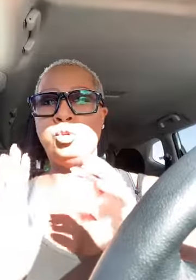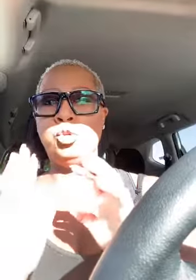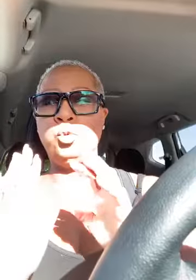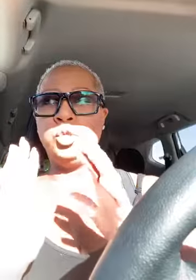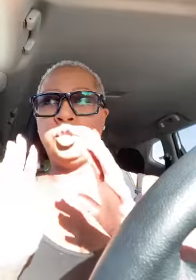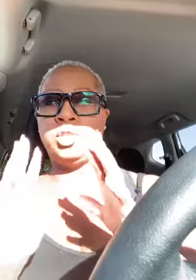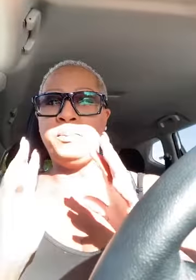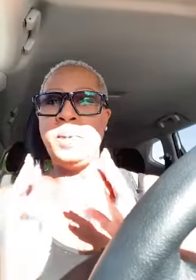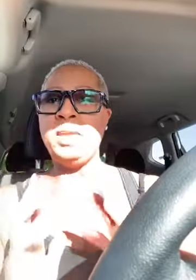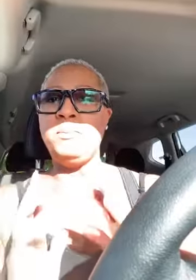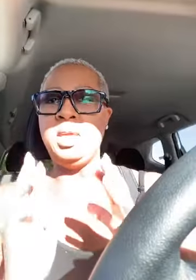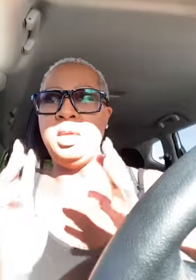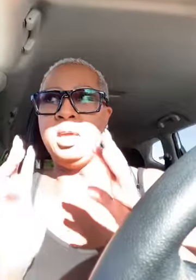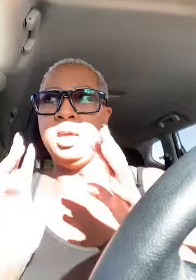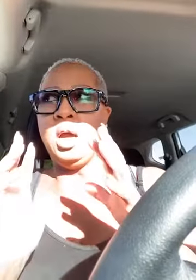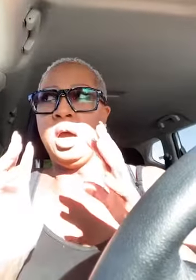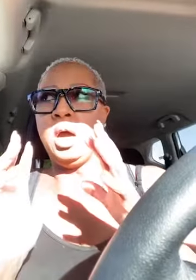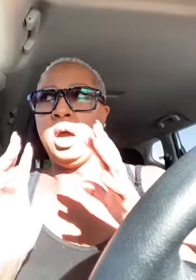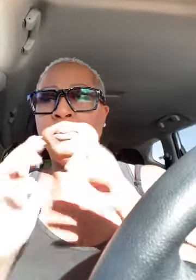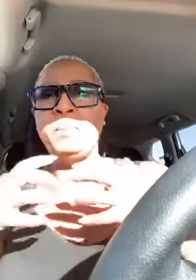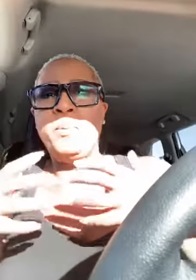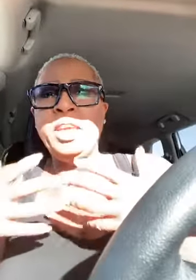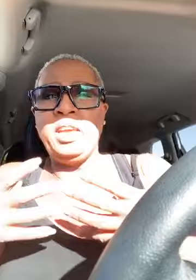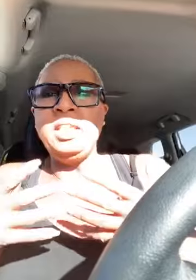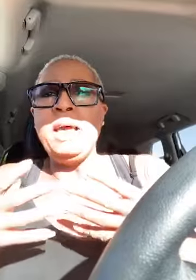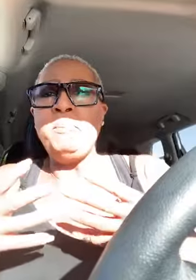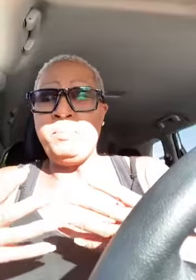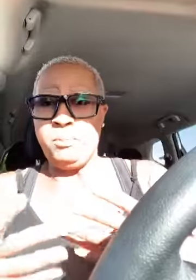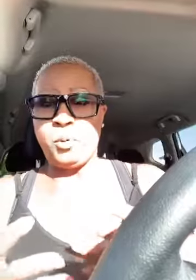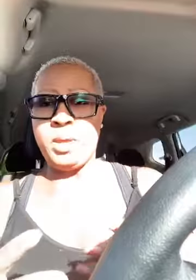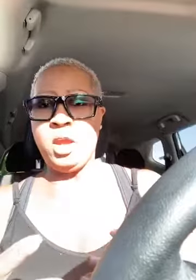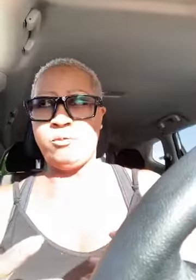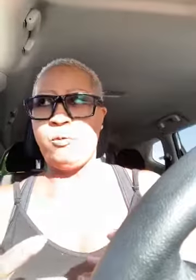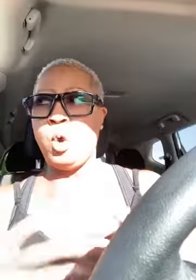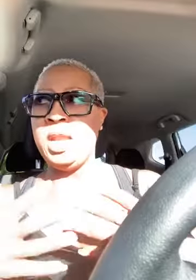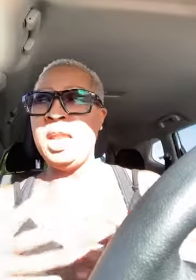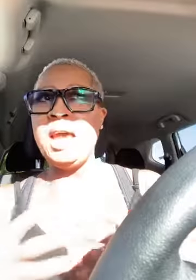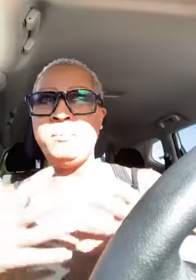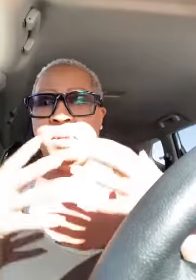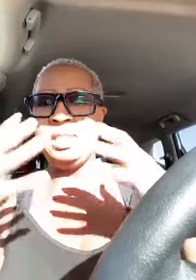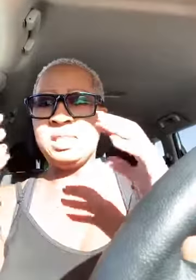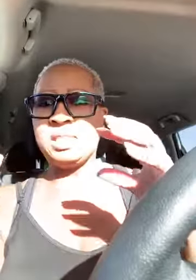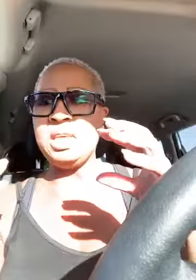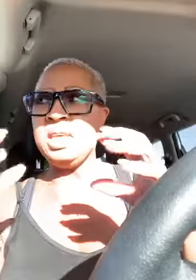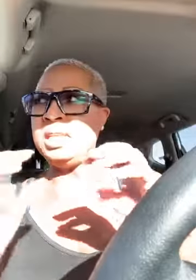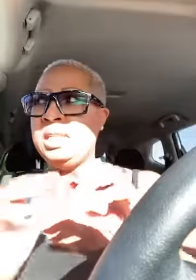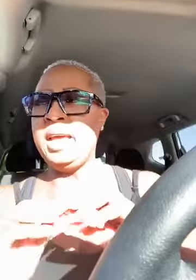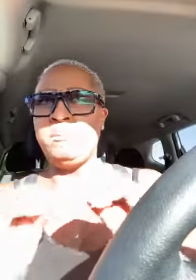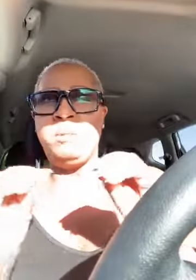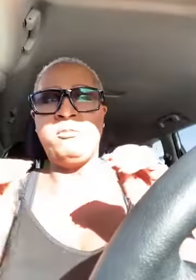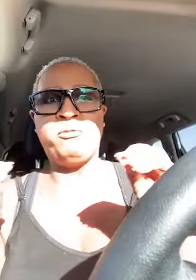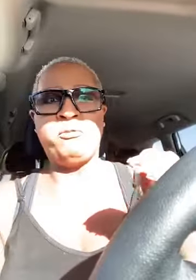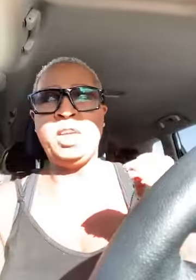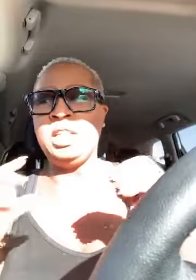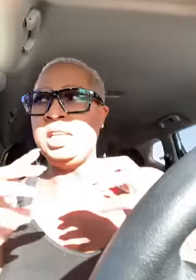you to do is just make me uh let me be prepared for it let me see it let me feel it